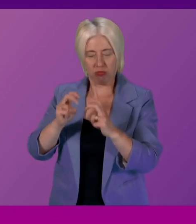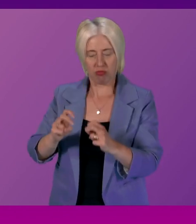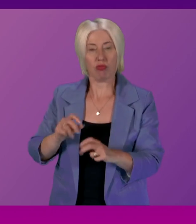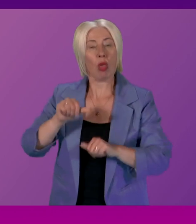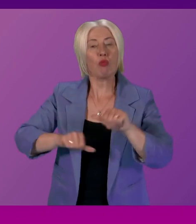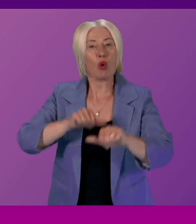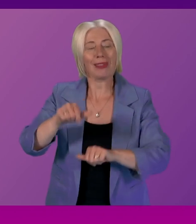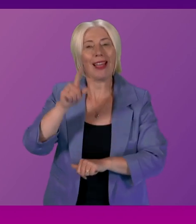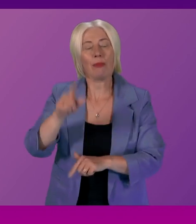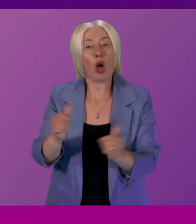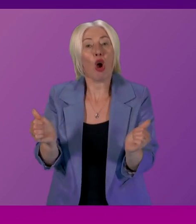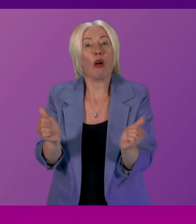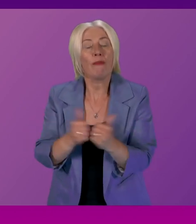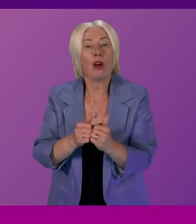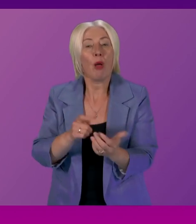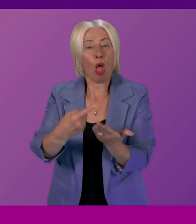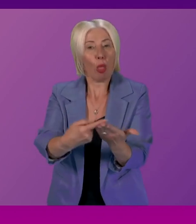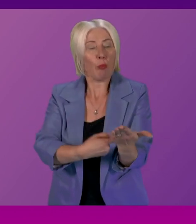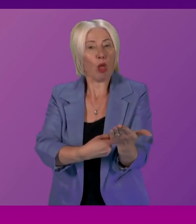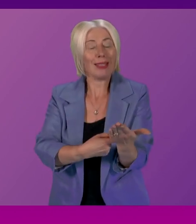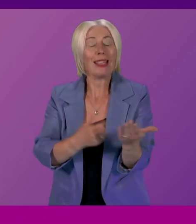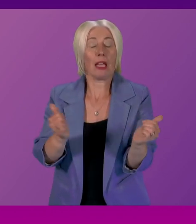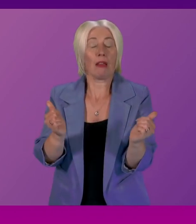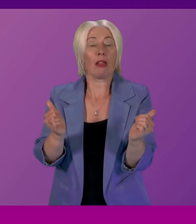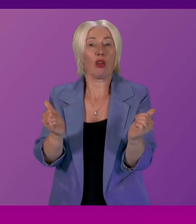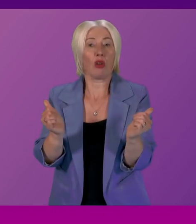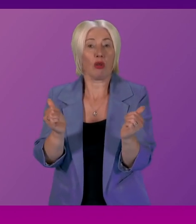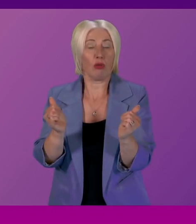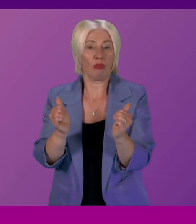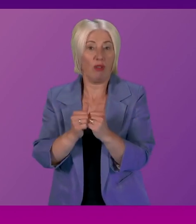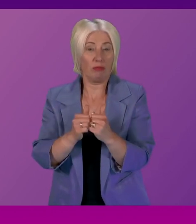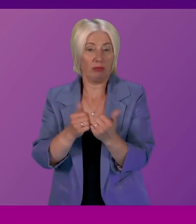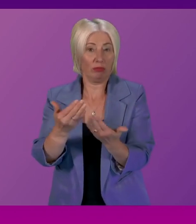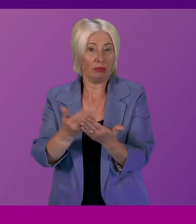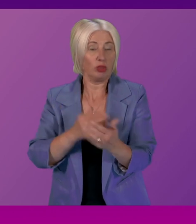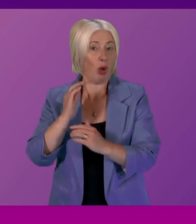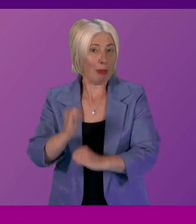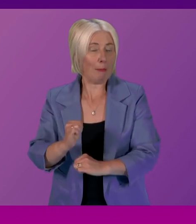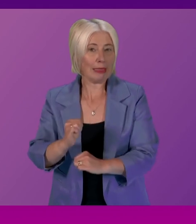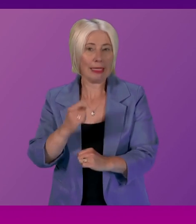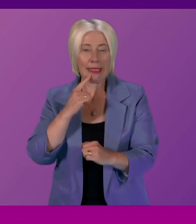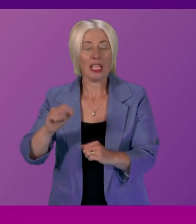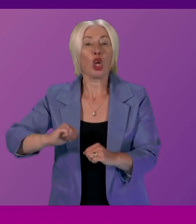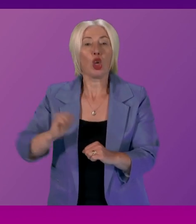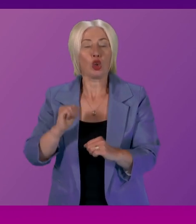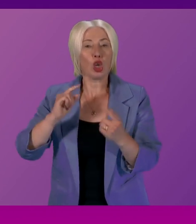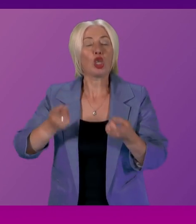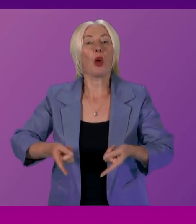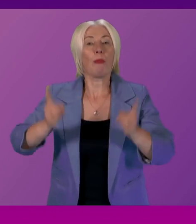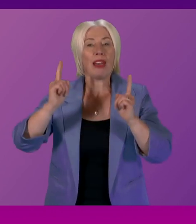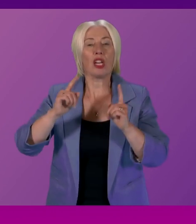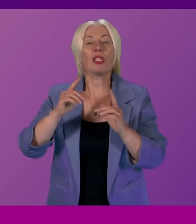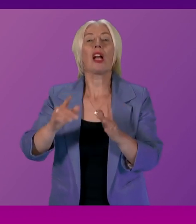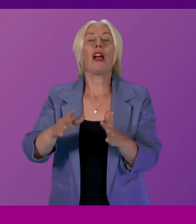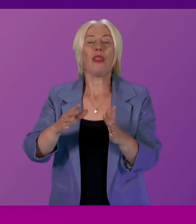can you confirm that the policy commitment as set out in the continuity act statement of policy is that Scottish minister's default